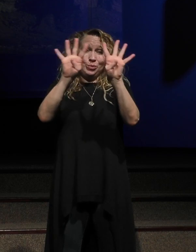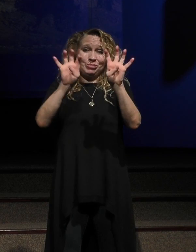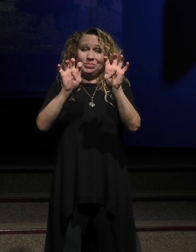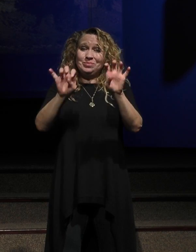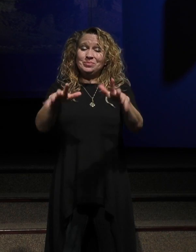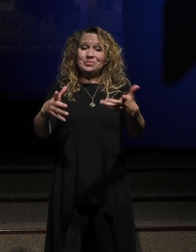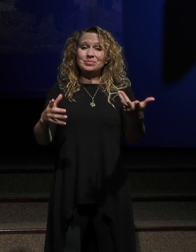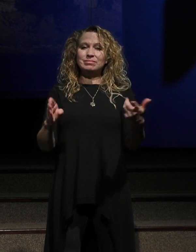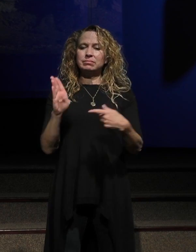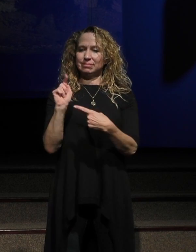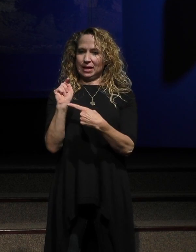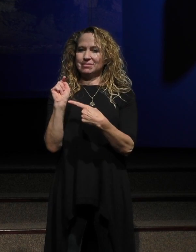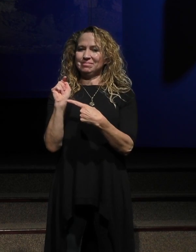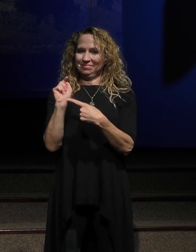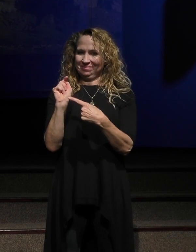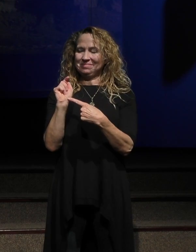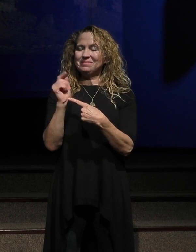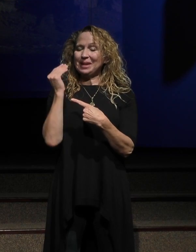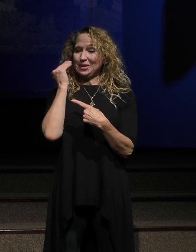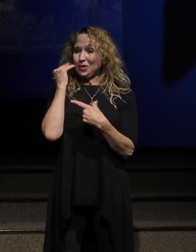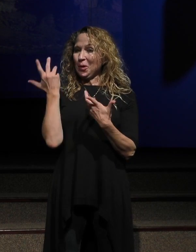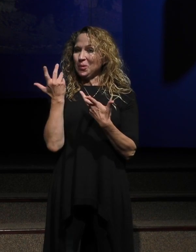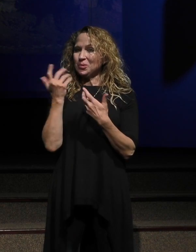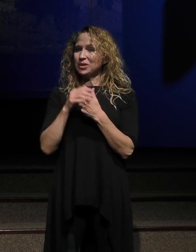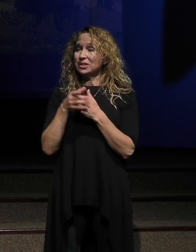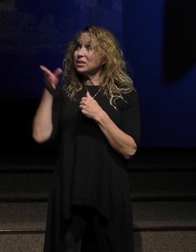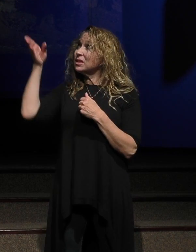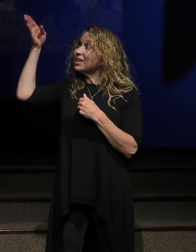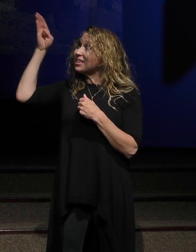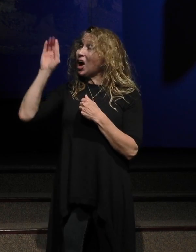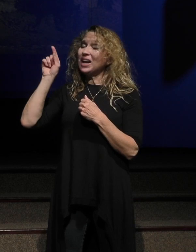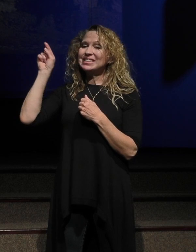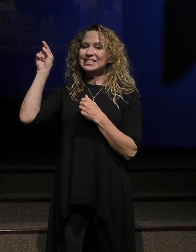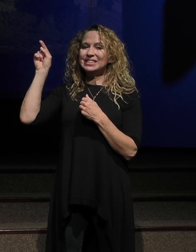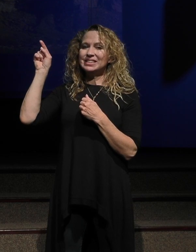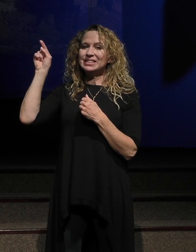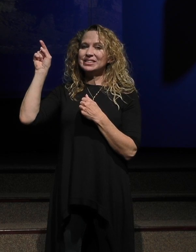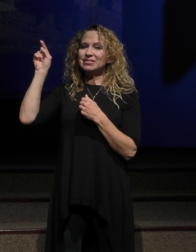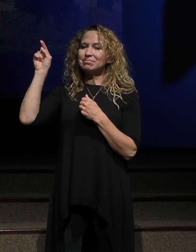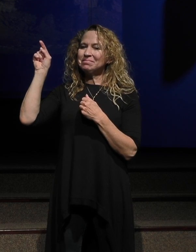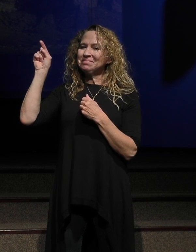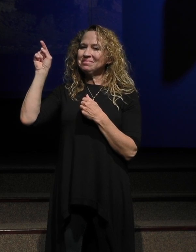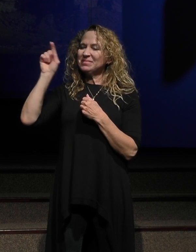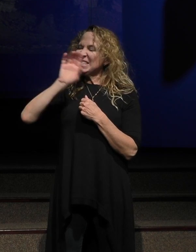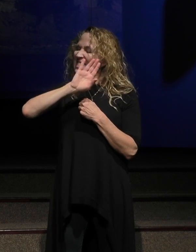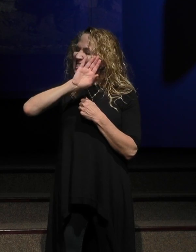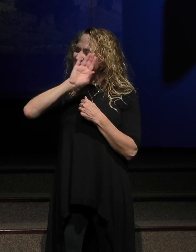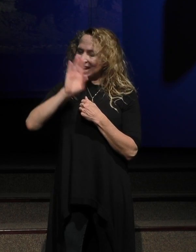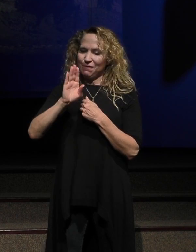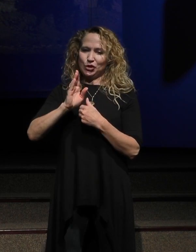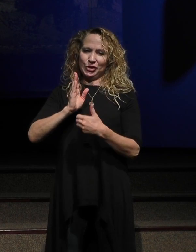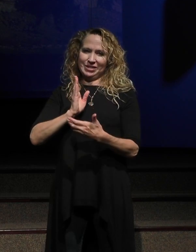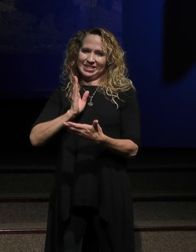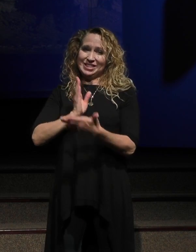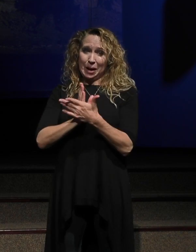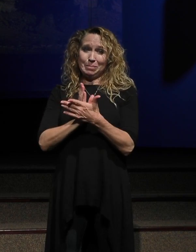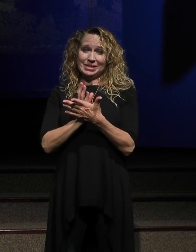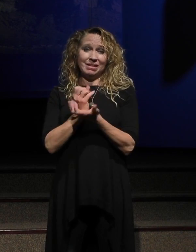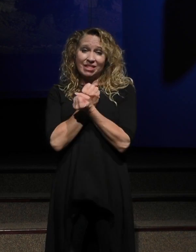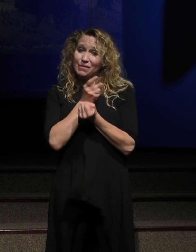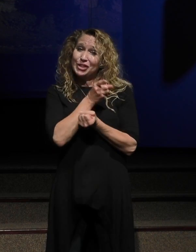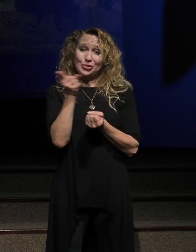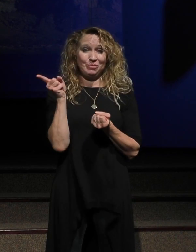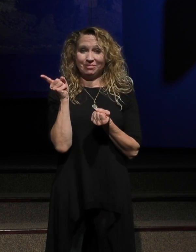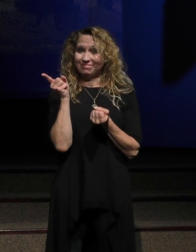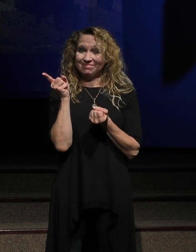But what I do know is that God never stops loving you.